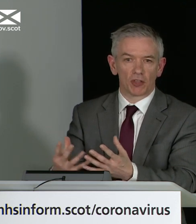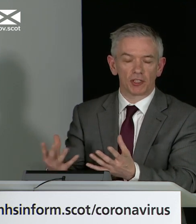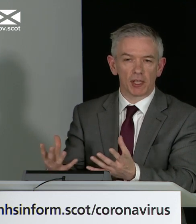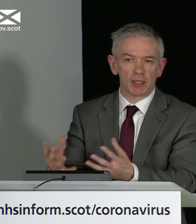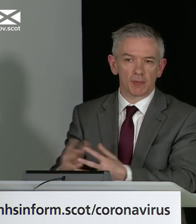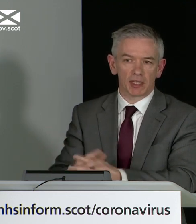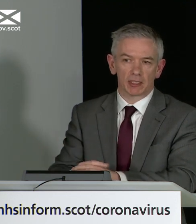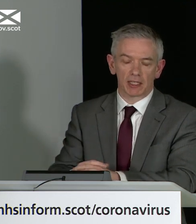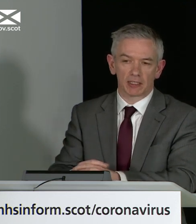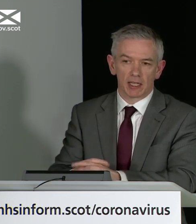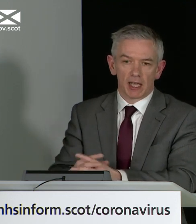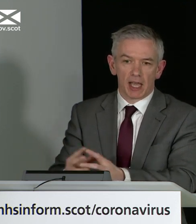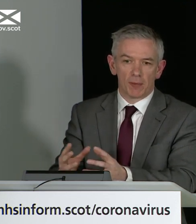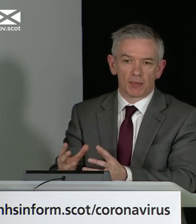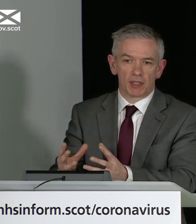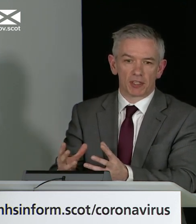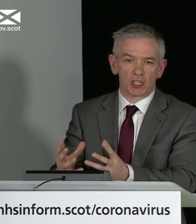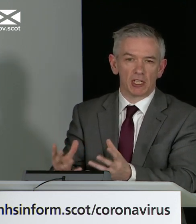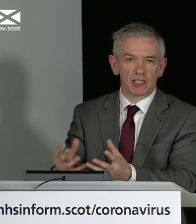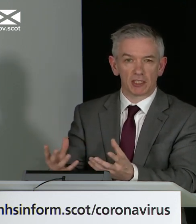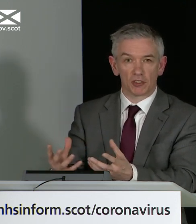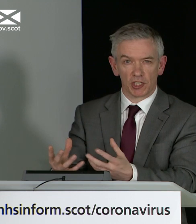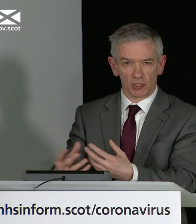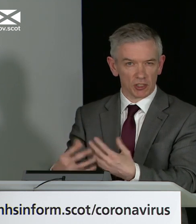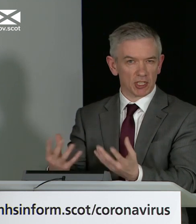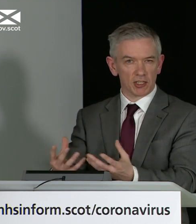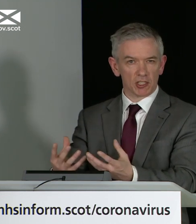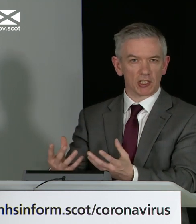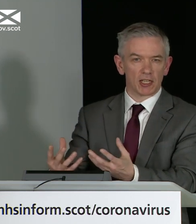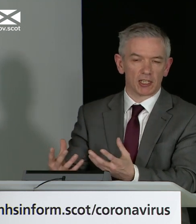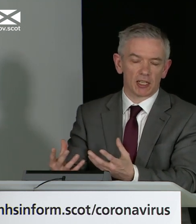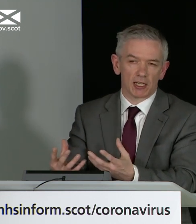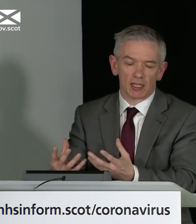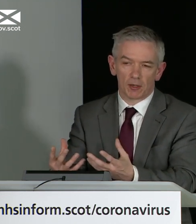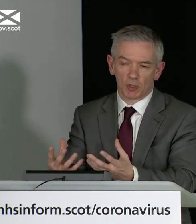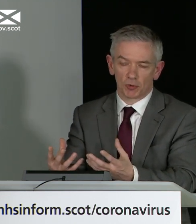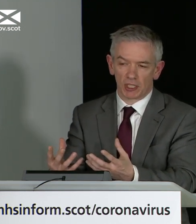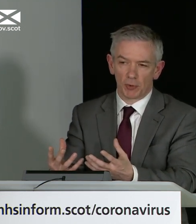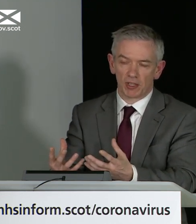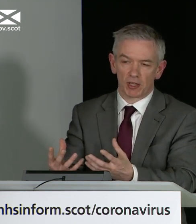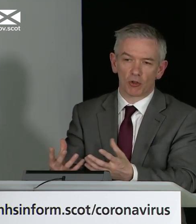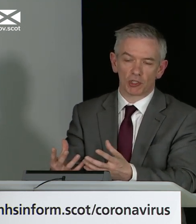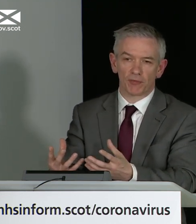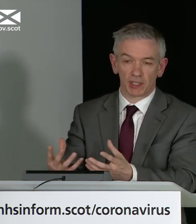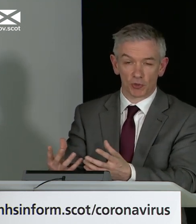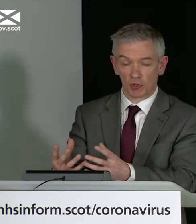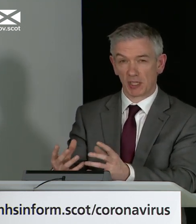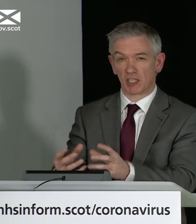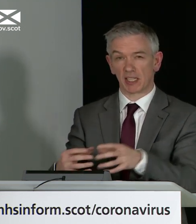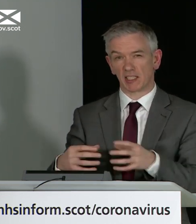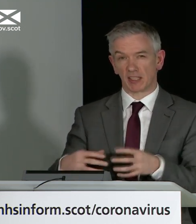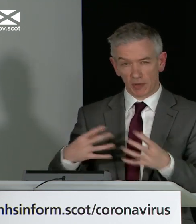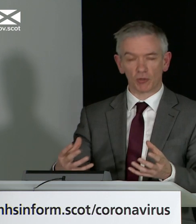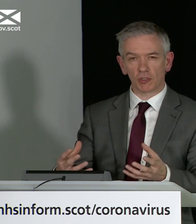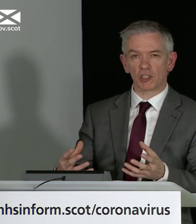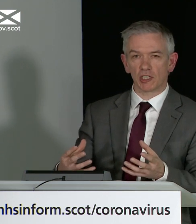London epidemic, and there's clearly a need to try to understand this in a much more degree way. There are lots of factors which makes